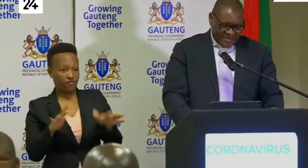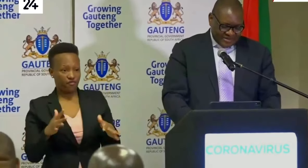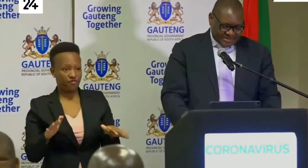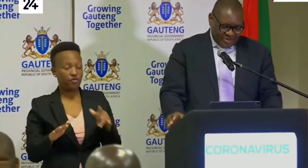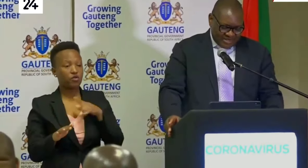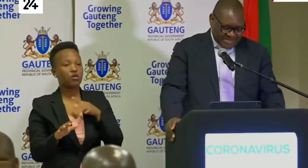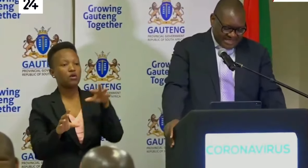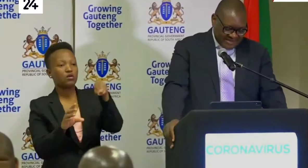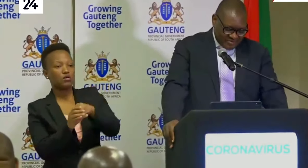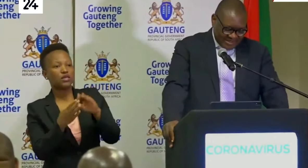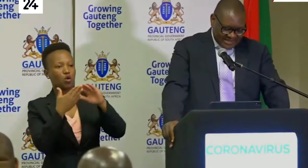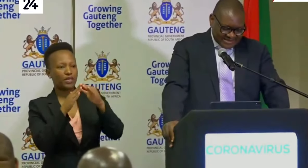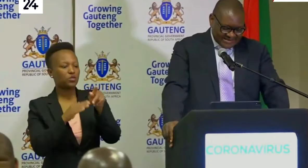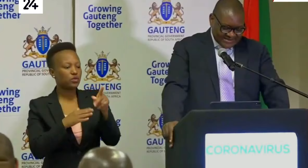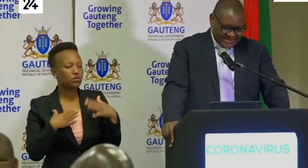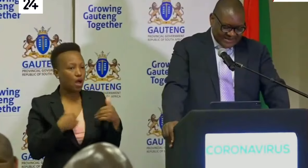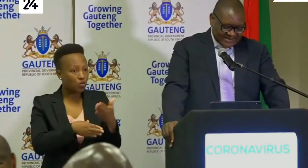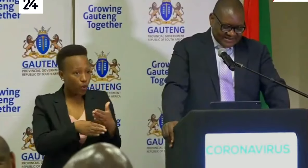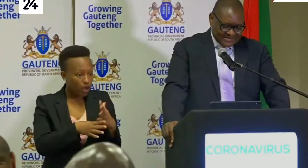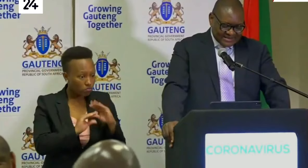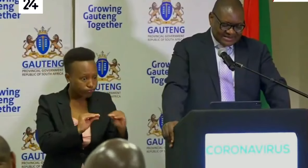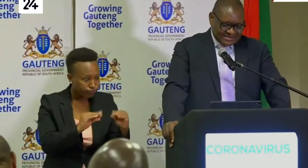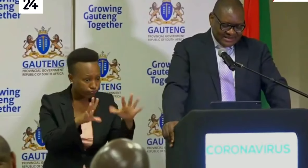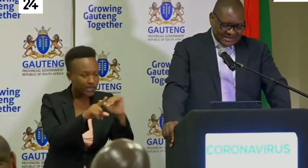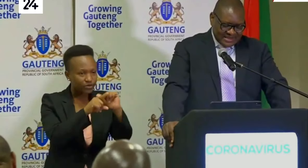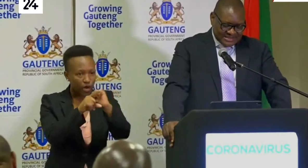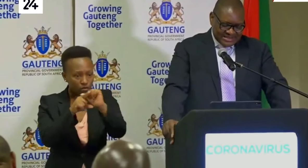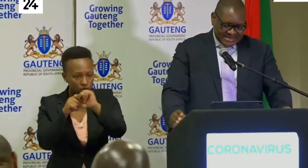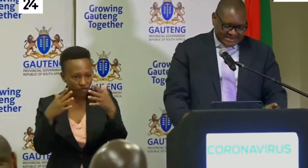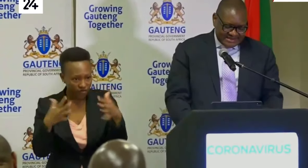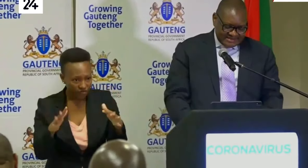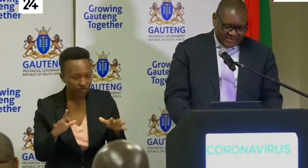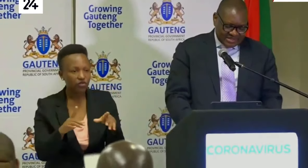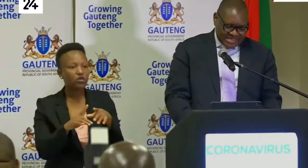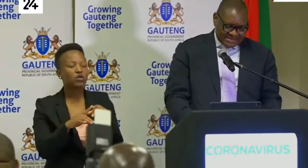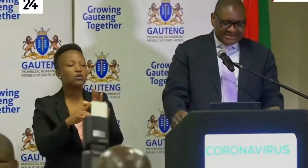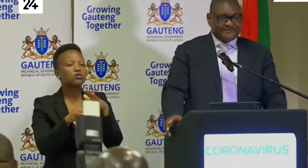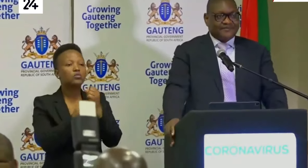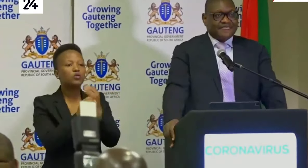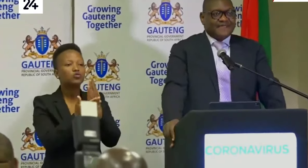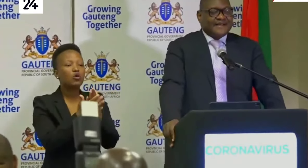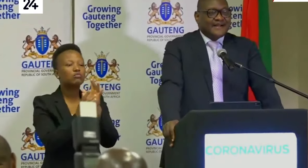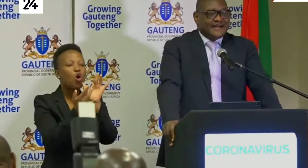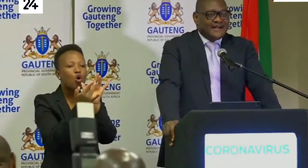with these community health workers. in tracing contacts